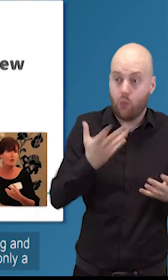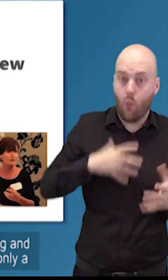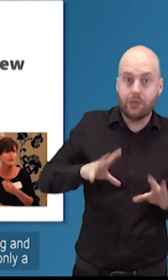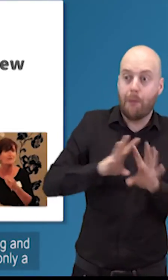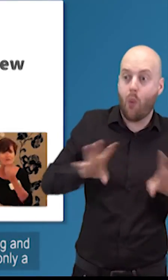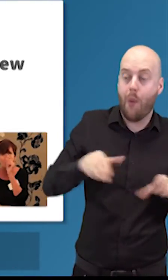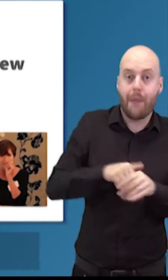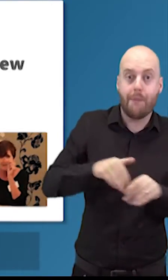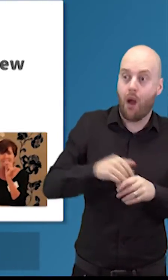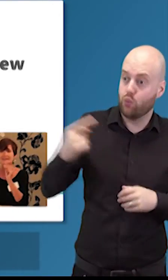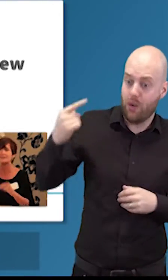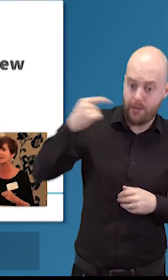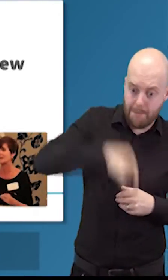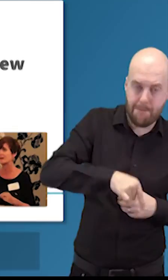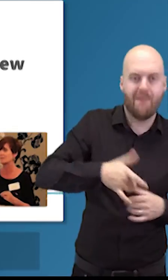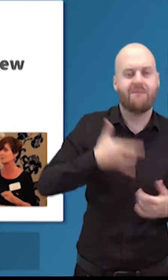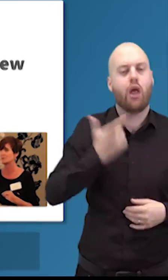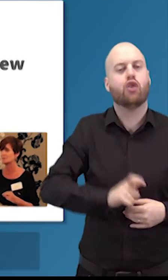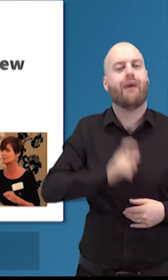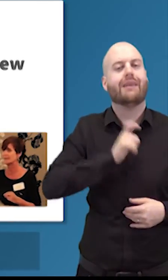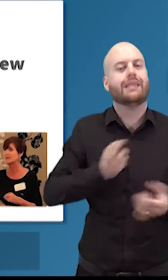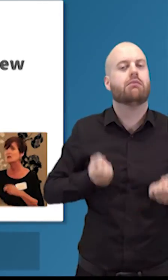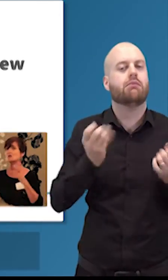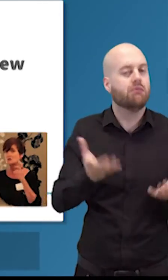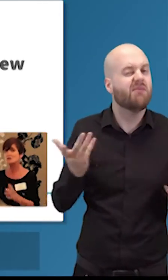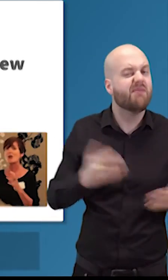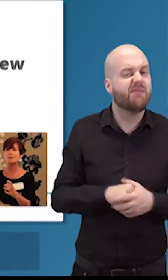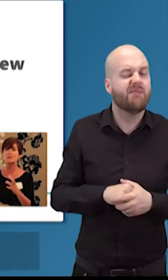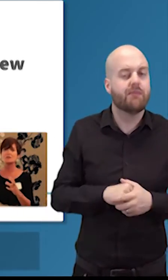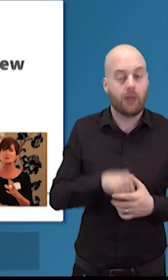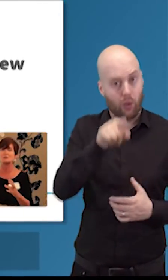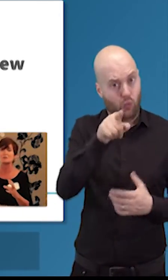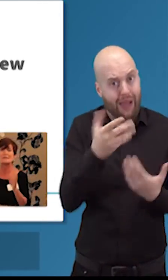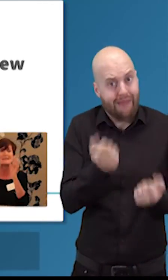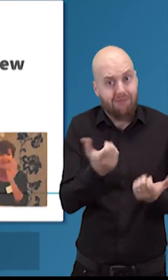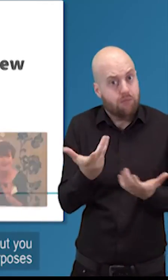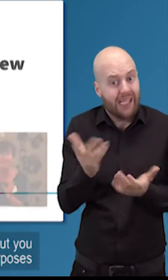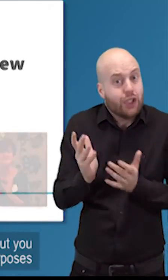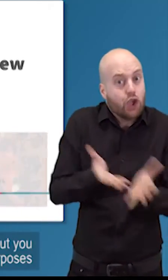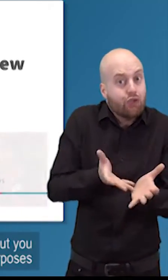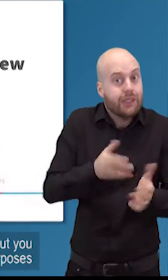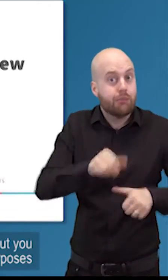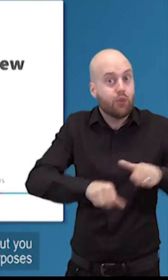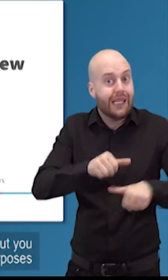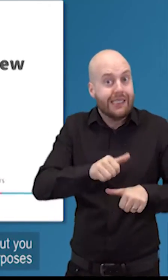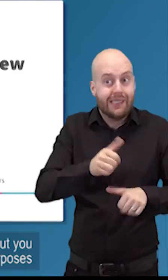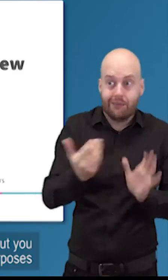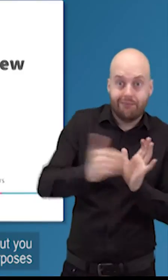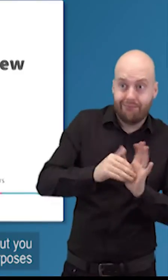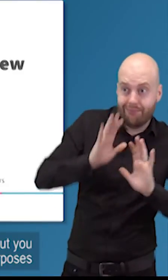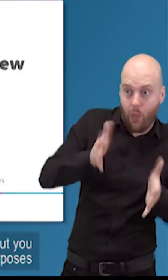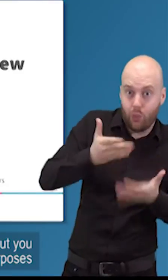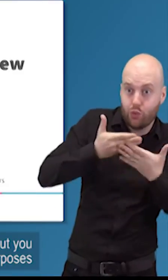something to offer even if it's only a tiny little thing in that first board meeting so do you have an induction process and again it doesn't have to be anything